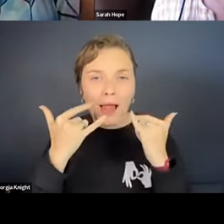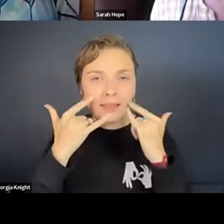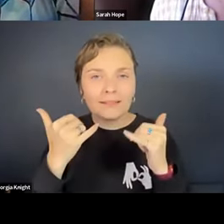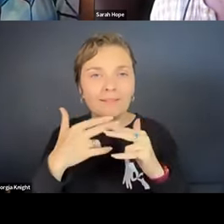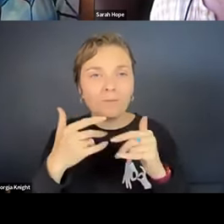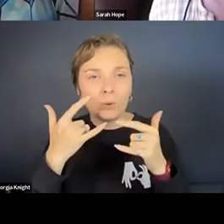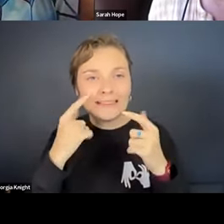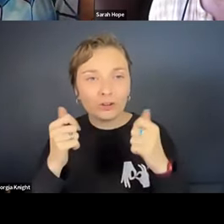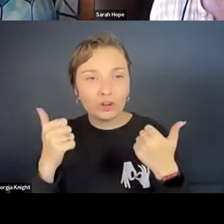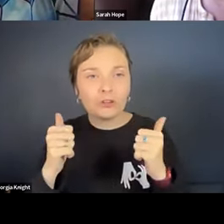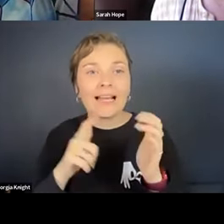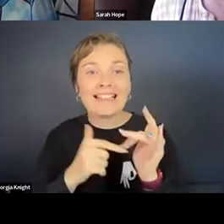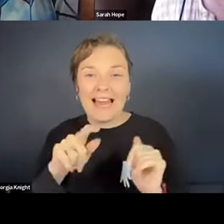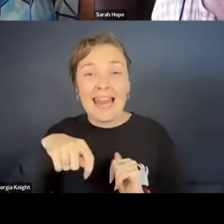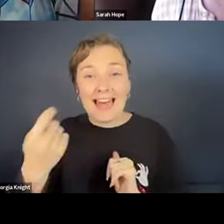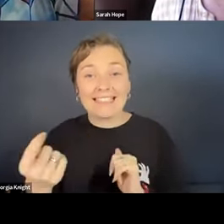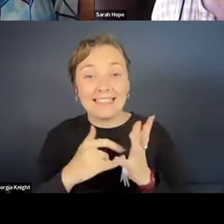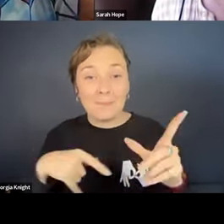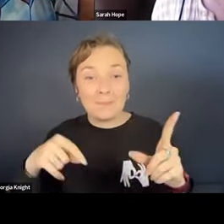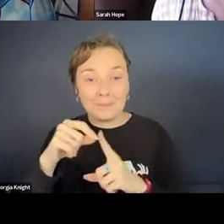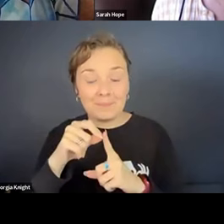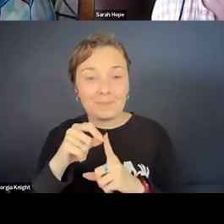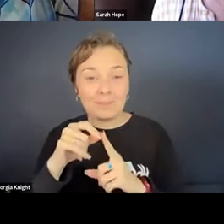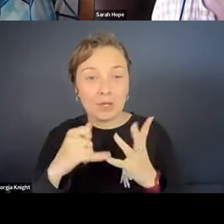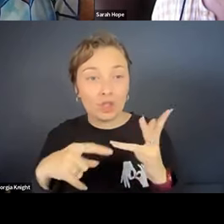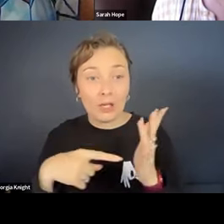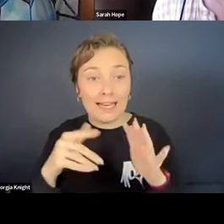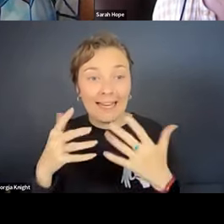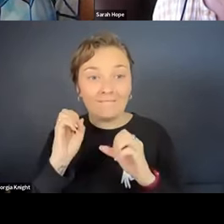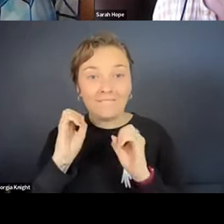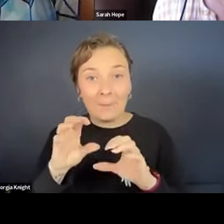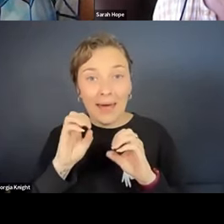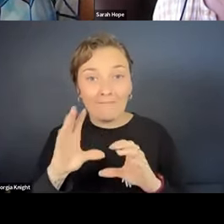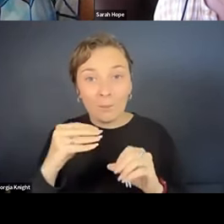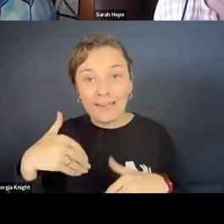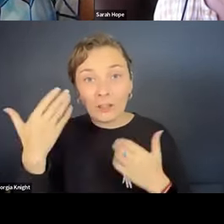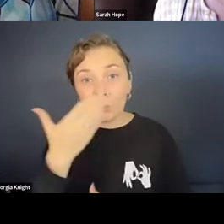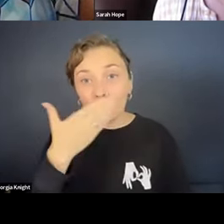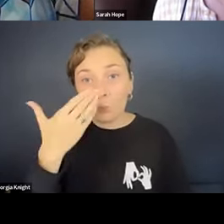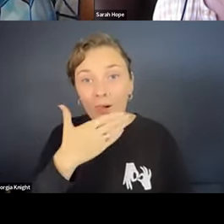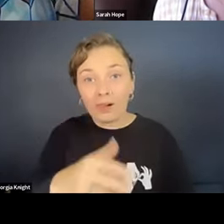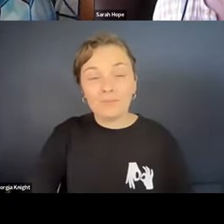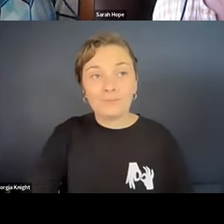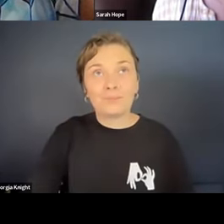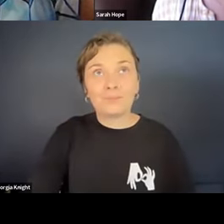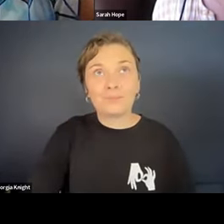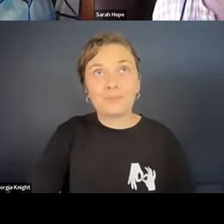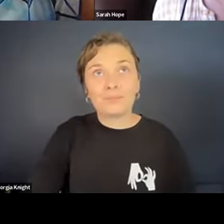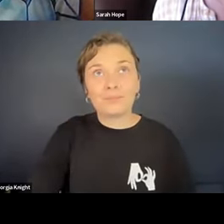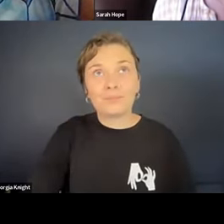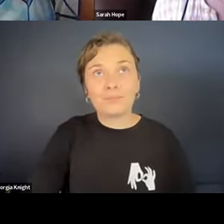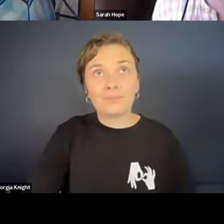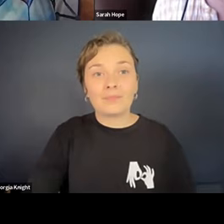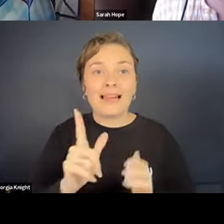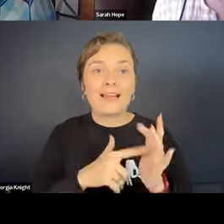testing? That's the next step. And have you had, what sort of feedback have you had from any school that's engaged with the box? No,